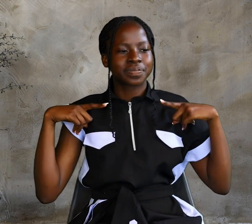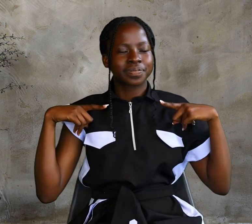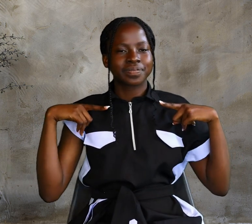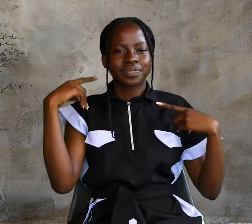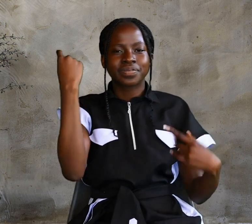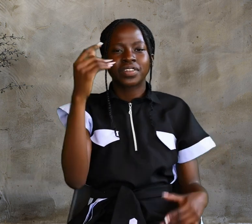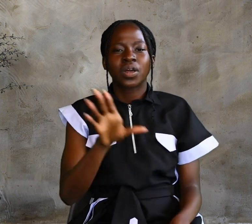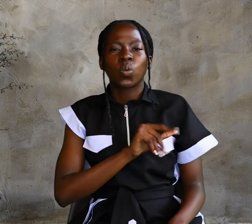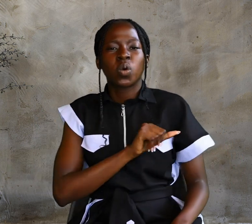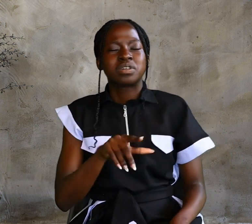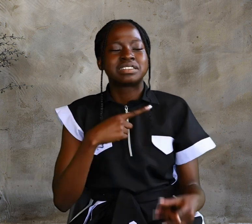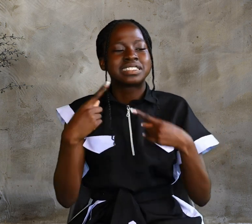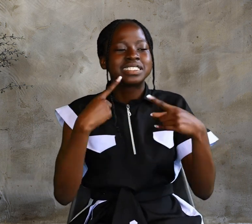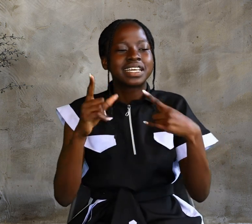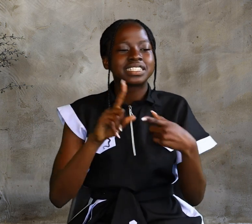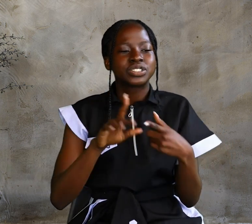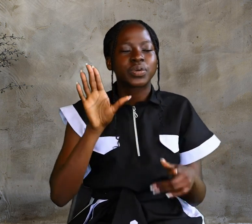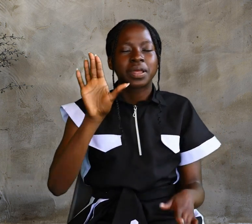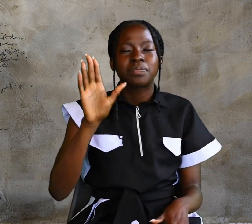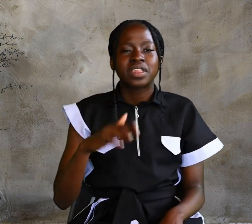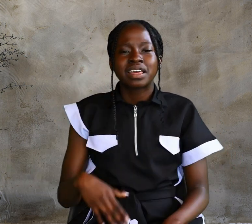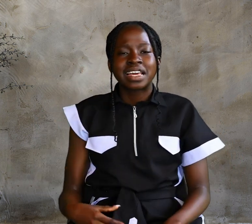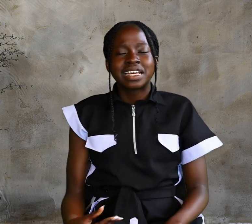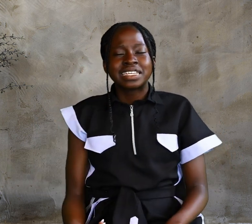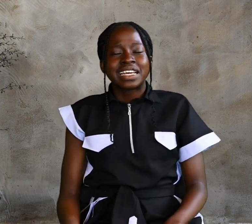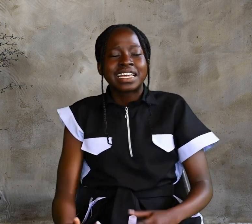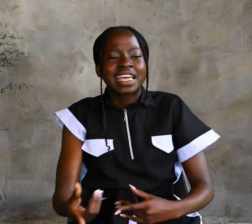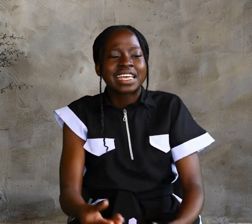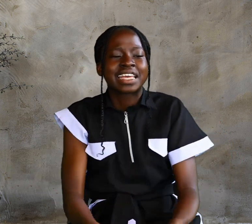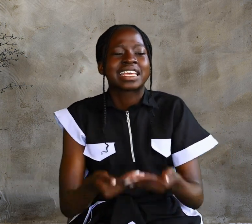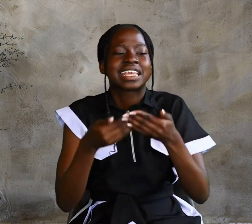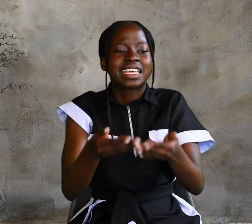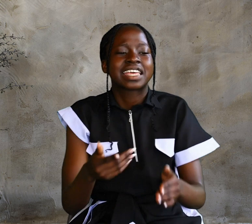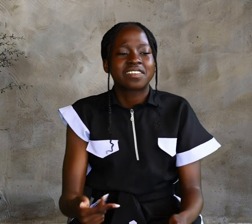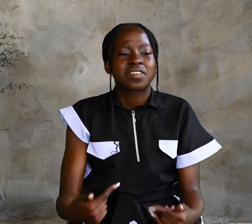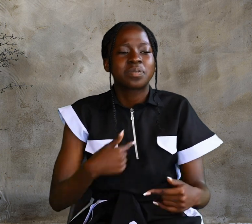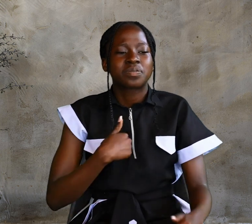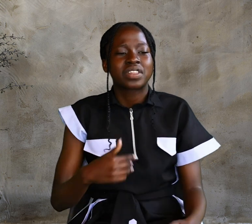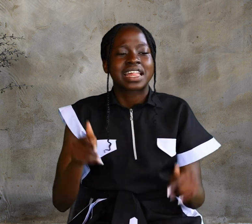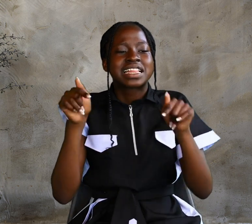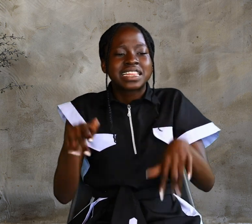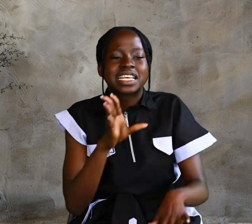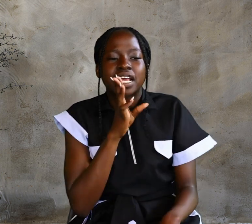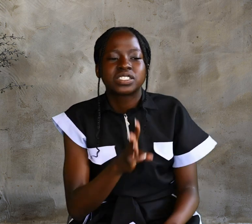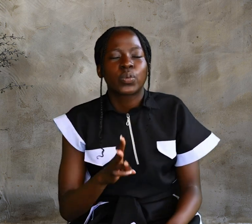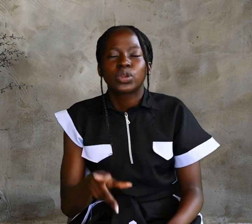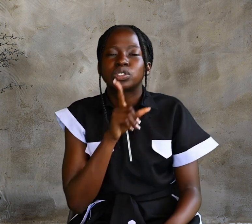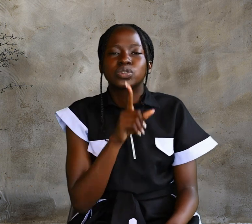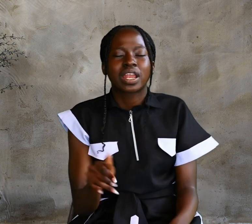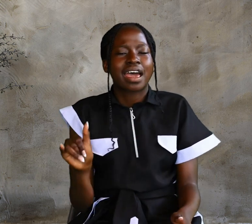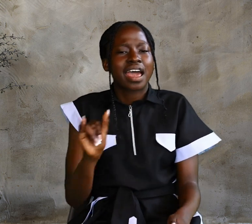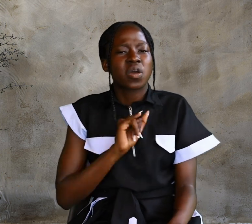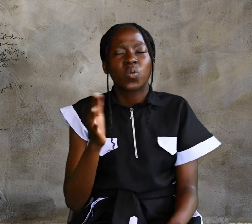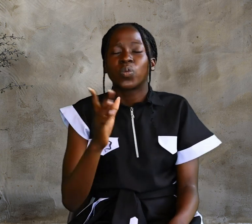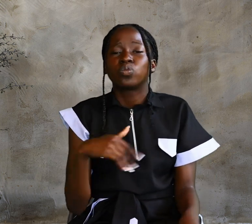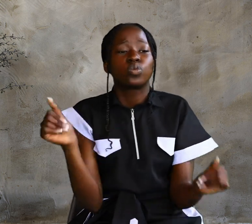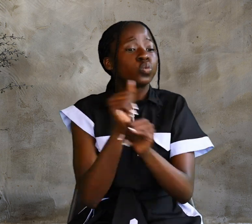The woman said to him, Sir, give me this water so I won't get thirsty, and have to keep coming here to draw